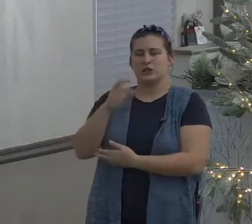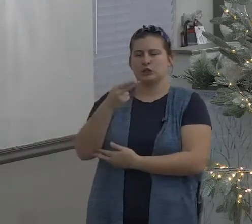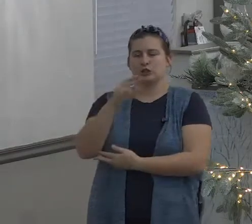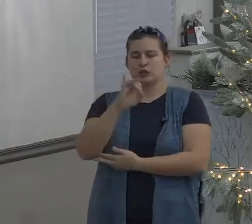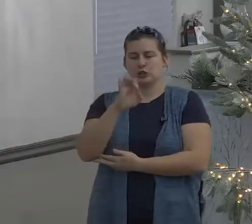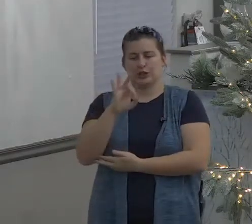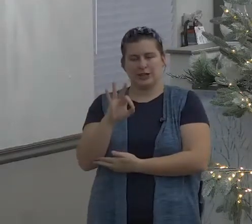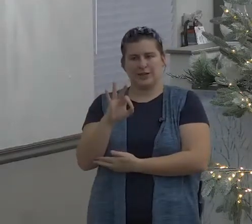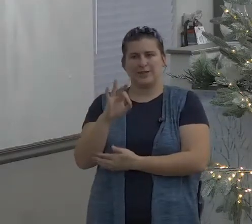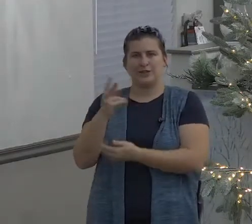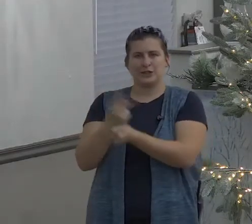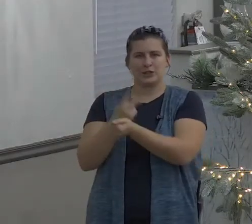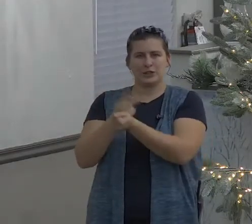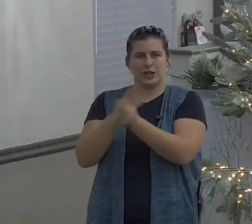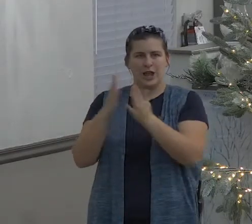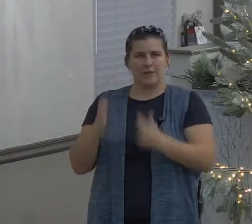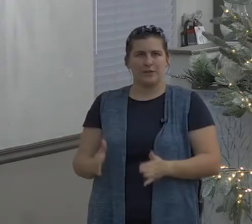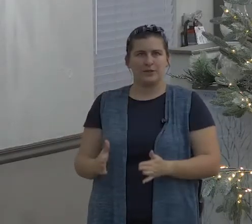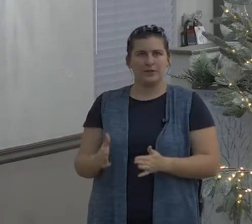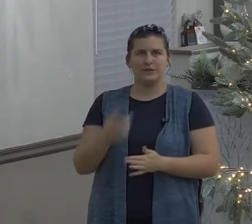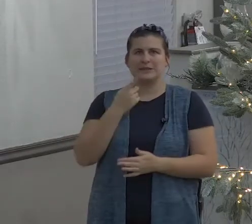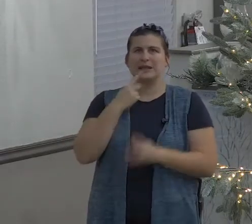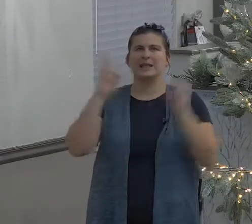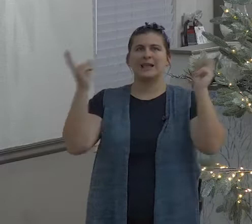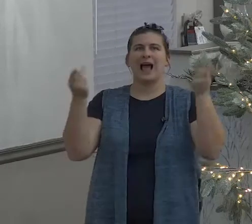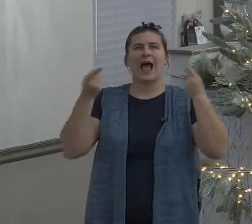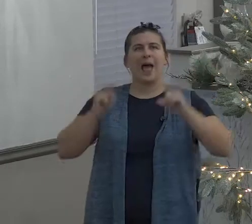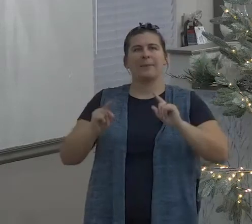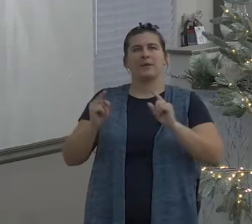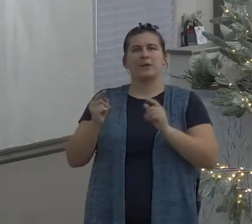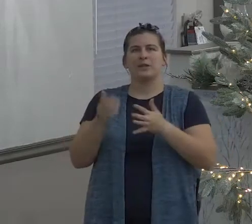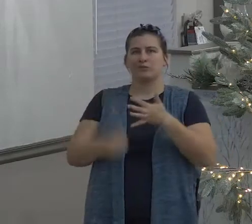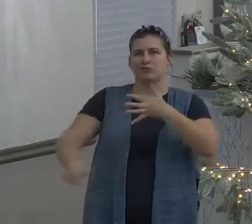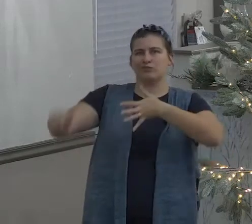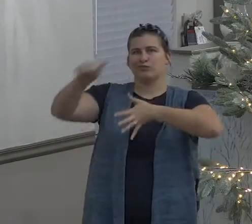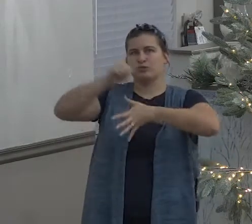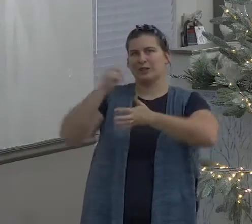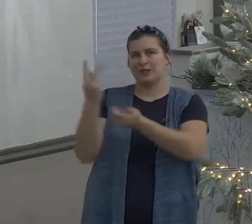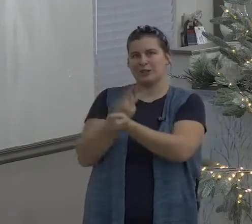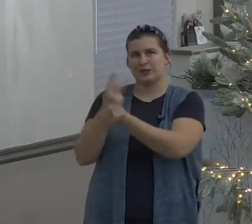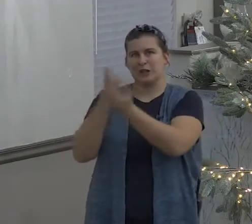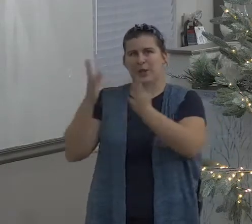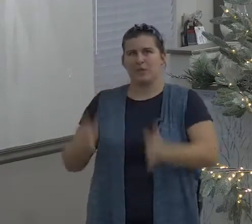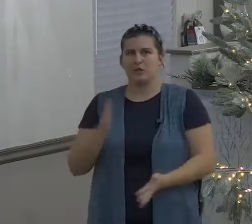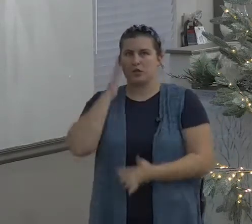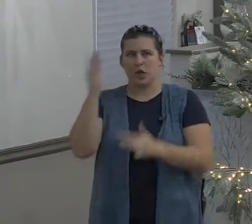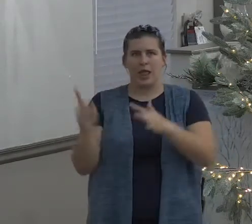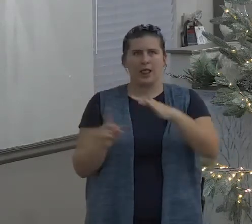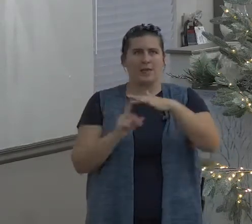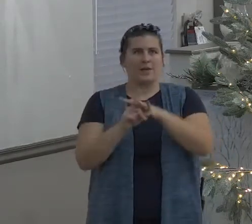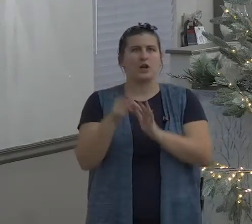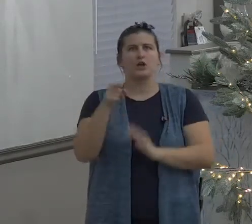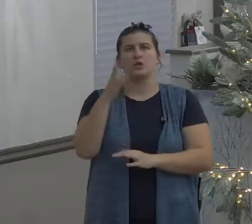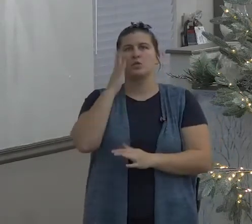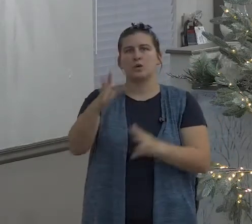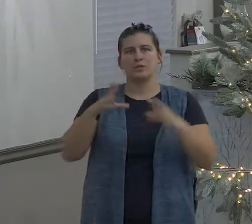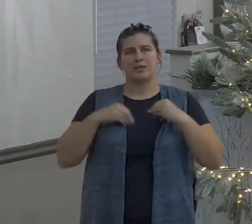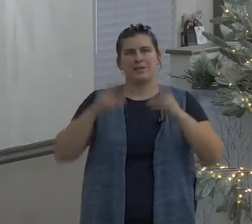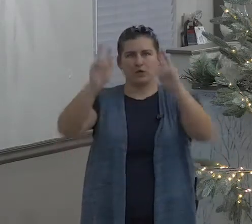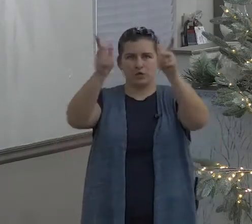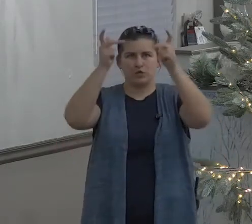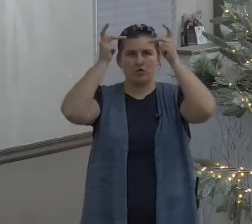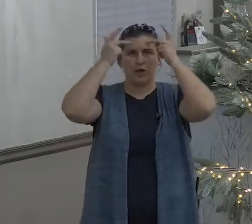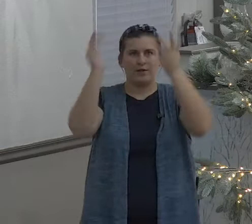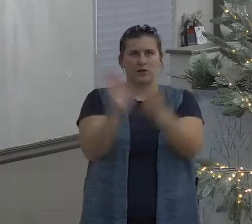of grace as well and then he is the Bible calls him the chief shepherd in first Peter